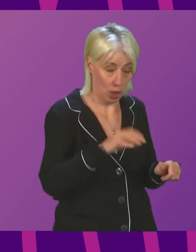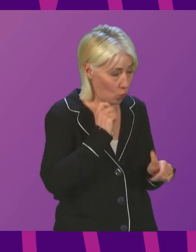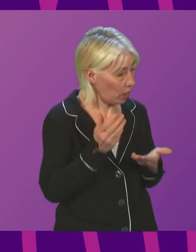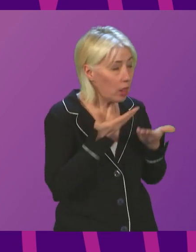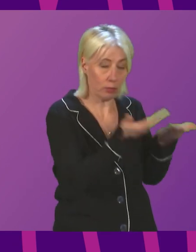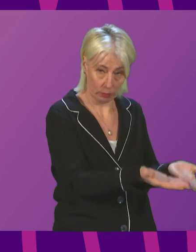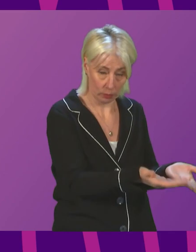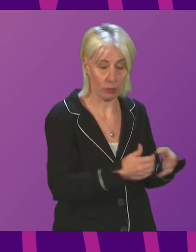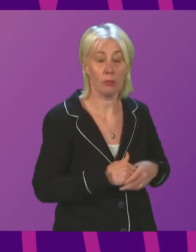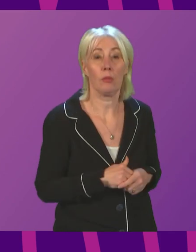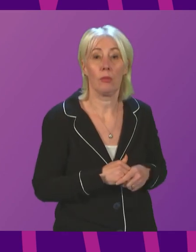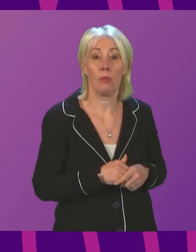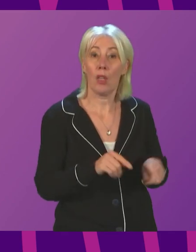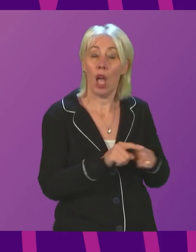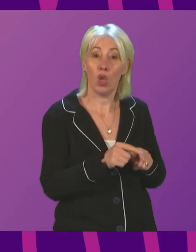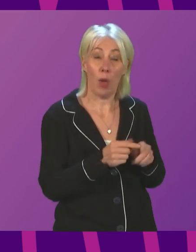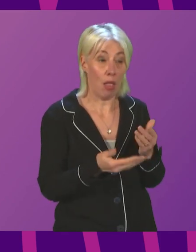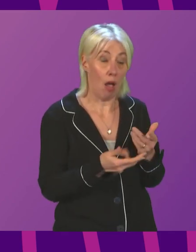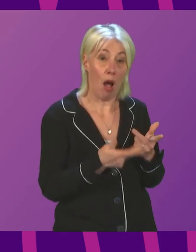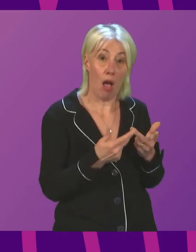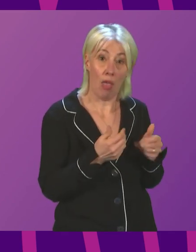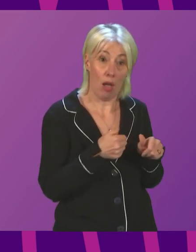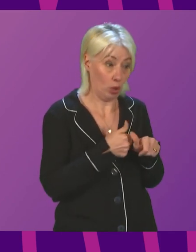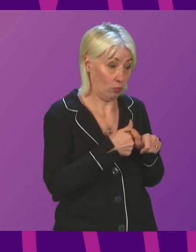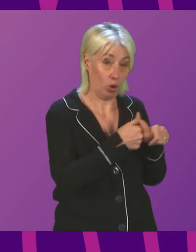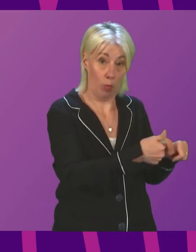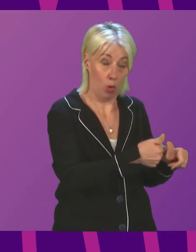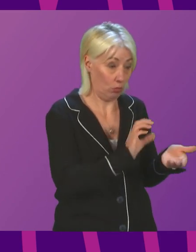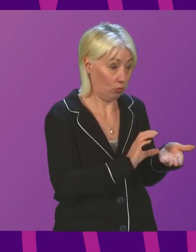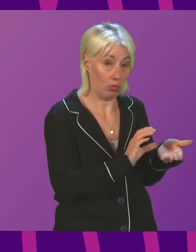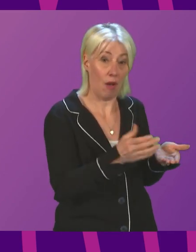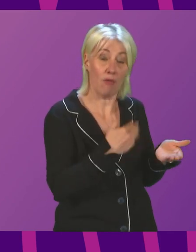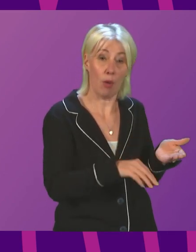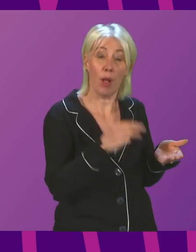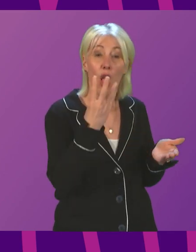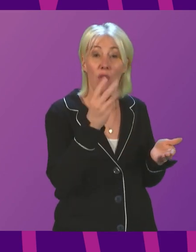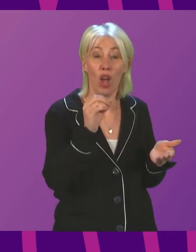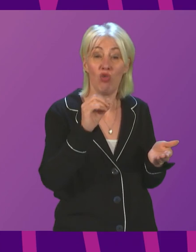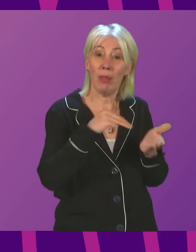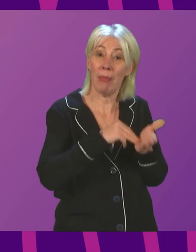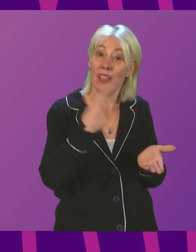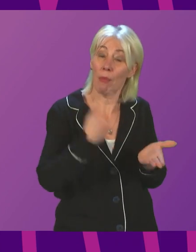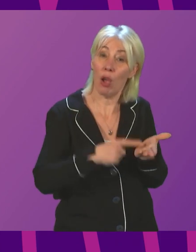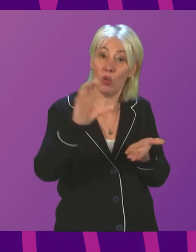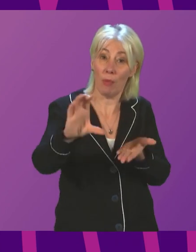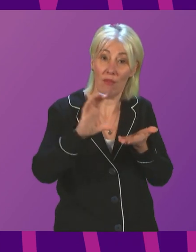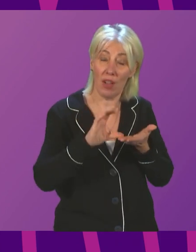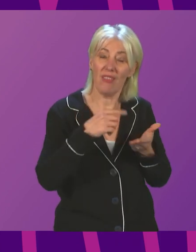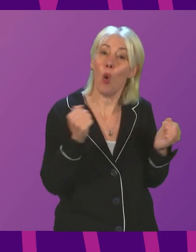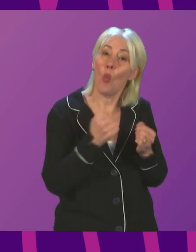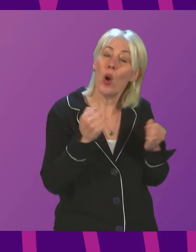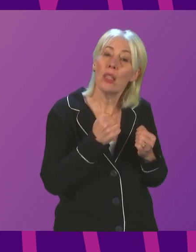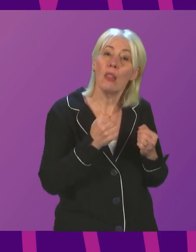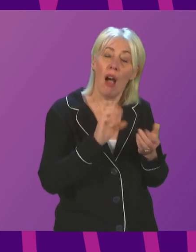There will also be further support for NHS Greater Glasgow and Clyde coming from the £300 million fund for winter funding